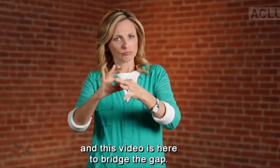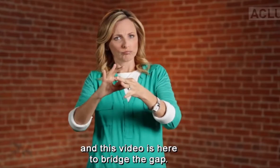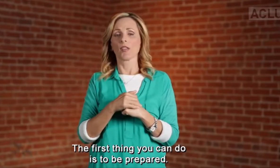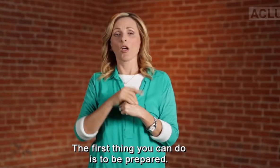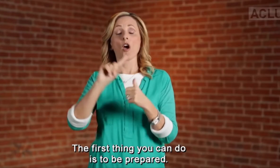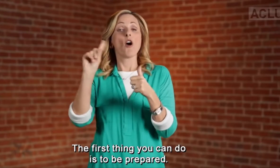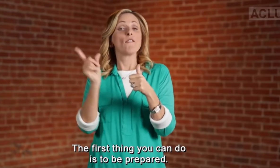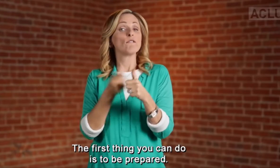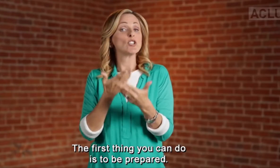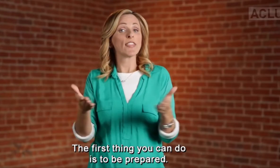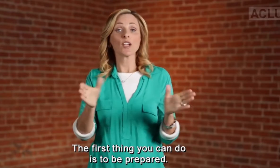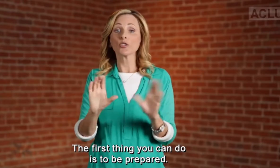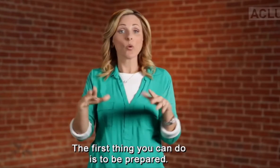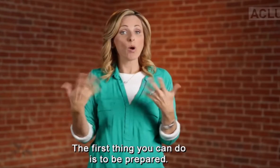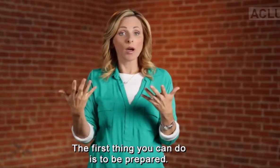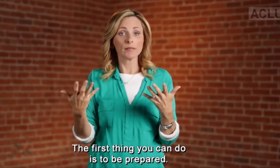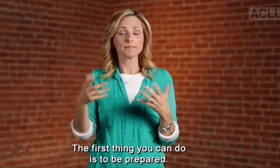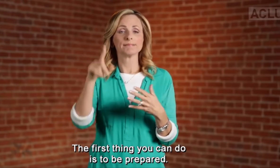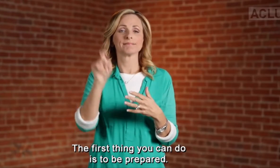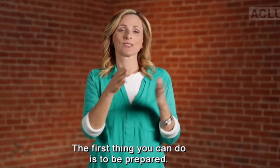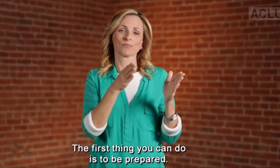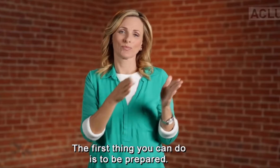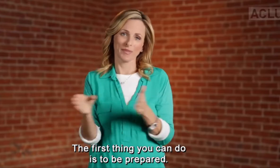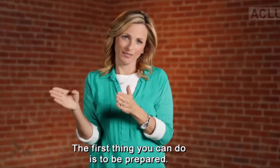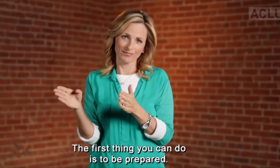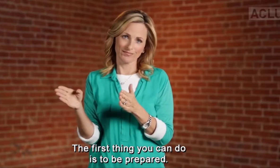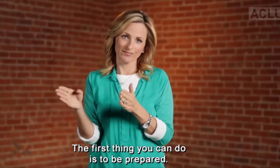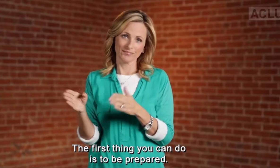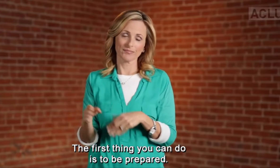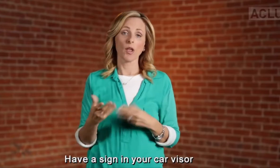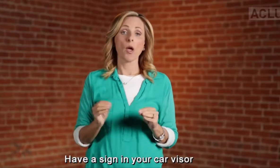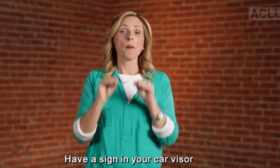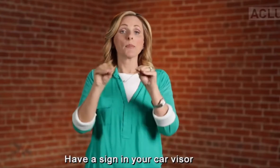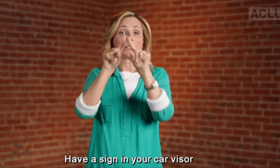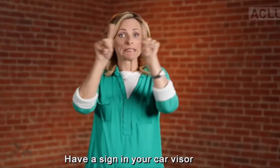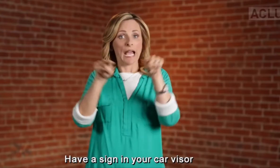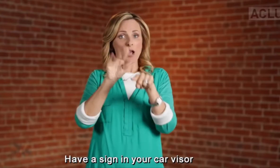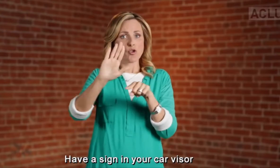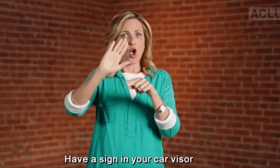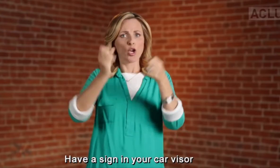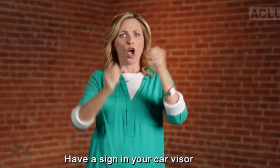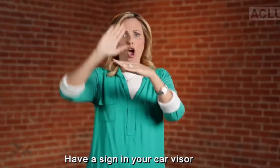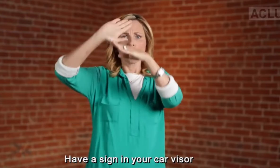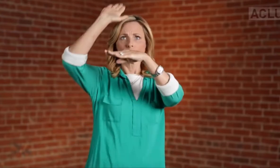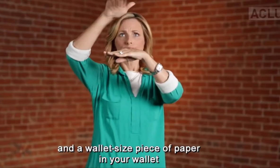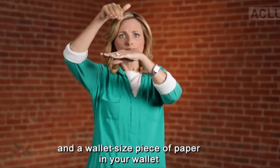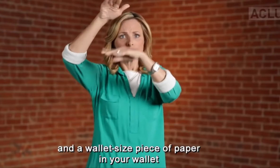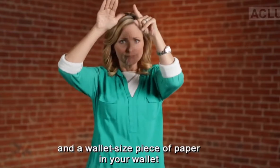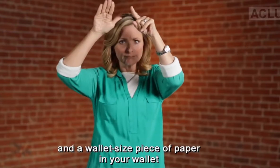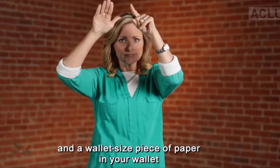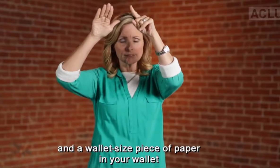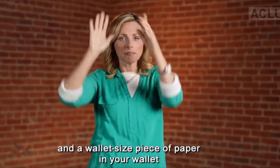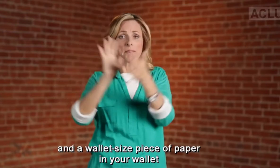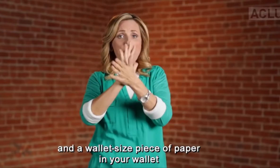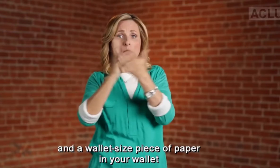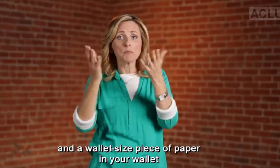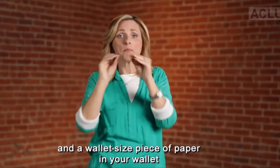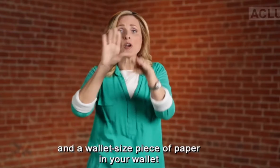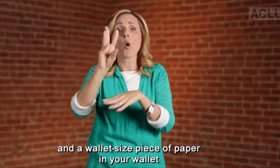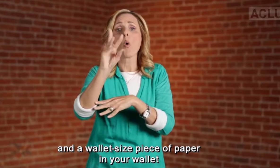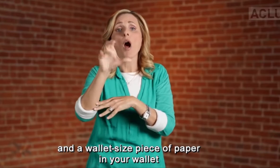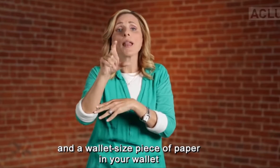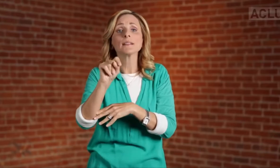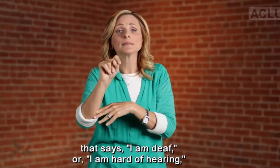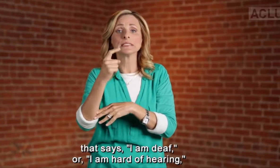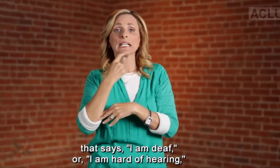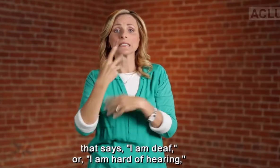the gap. The first thing you can do is to be prepared. Have a sign in your car visor and a wallet-sized piece